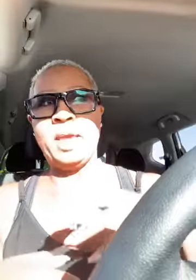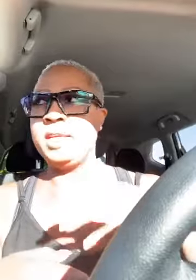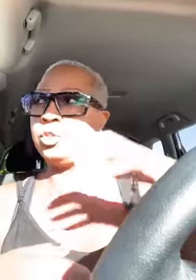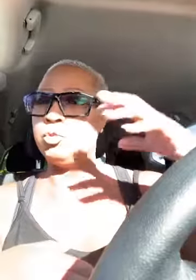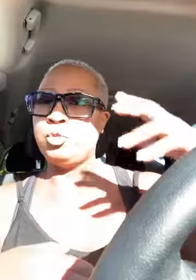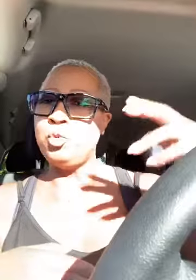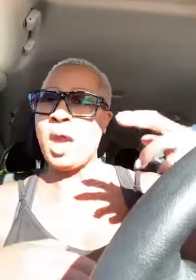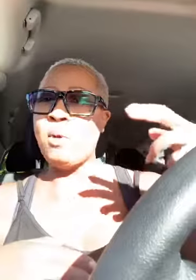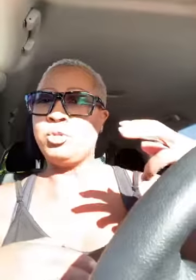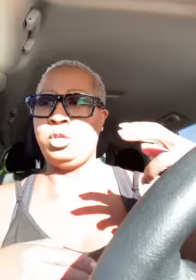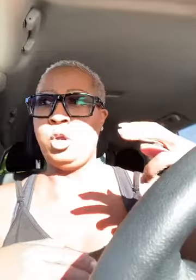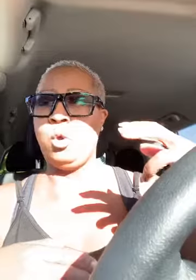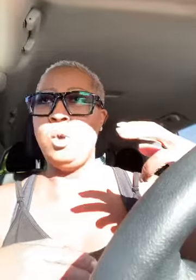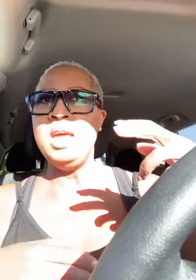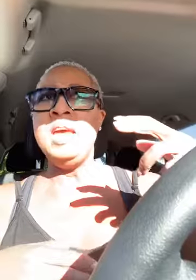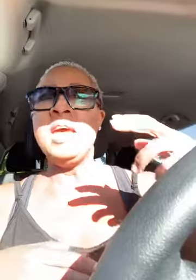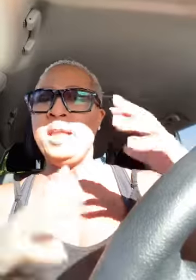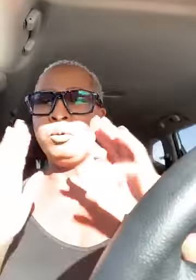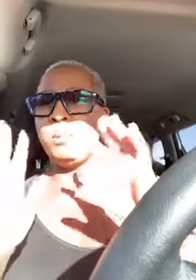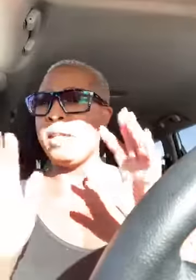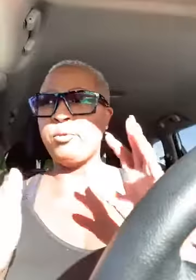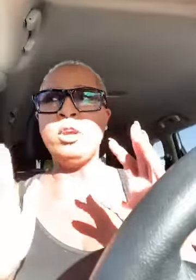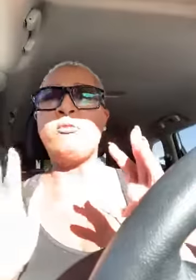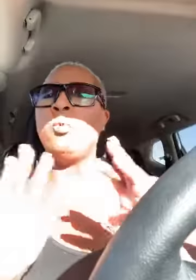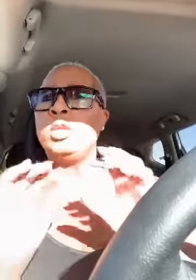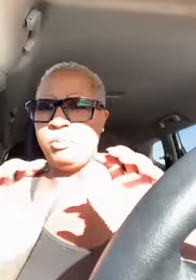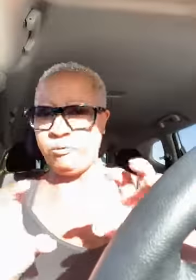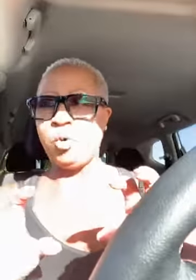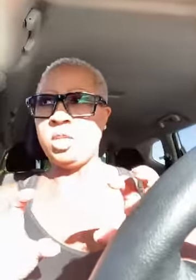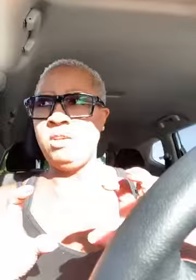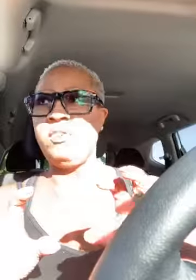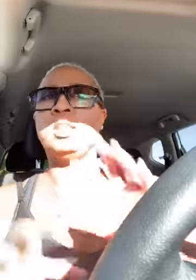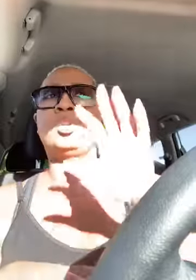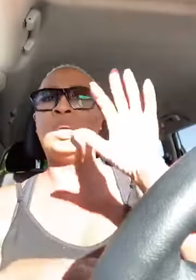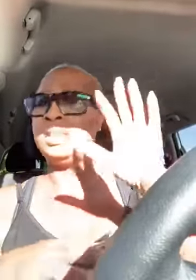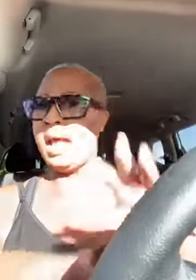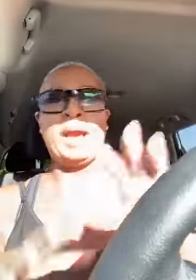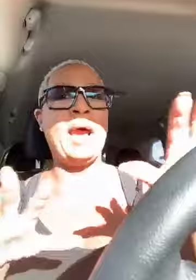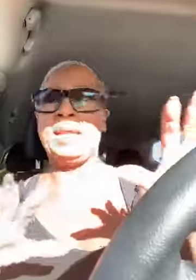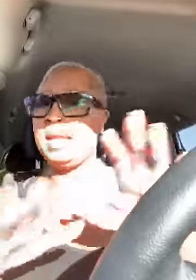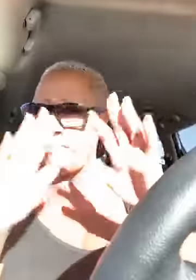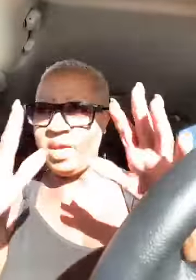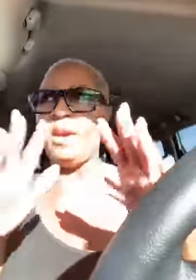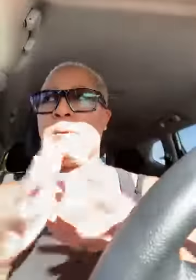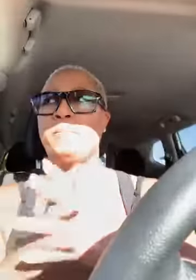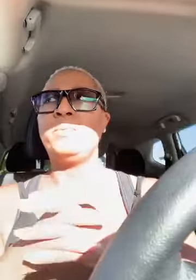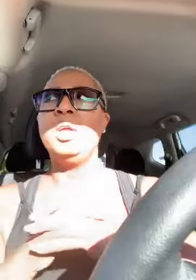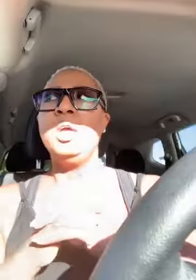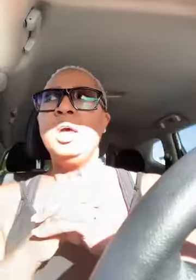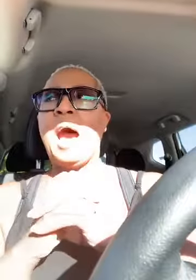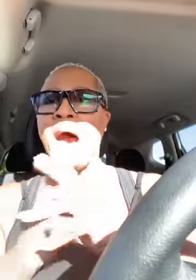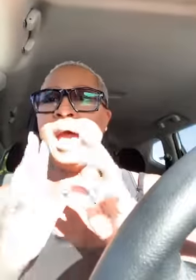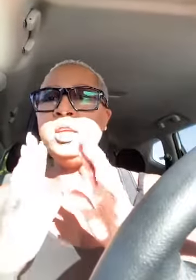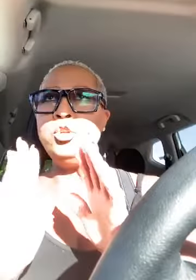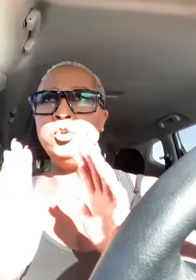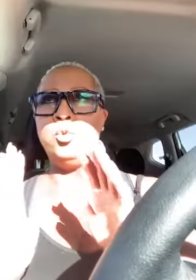canceled two hours ago and it was about three or four weeks before the event so i said i got it i'm there i knew